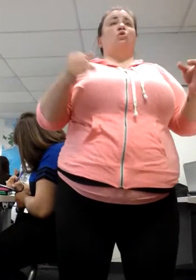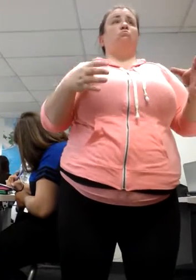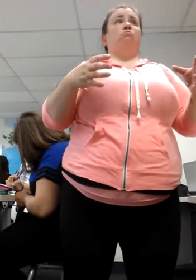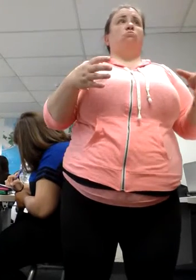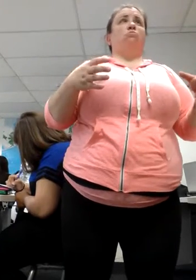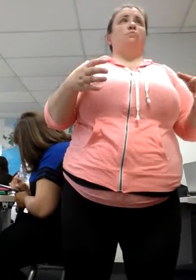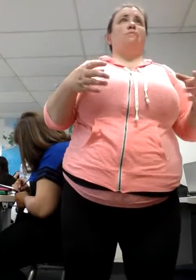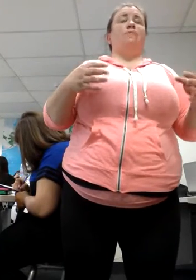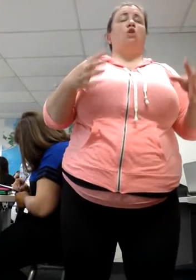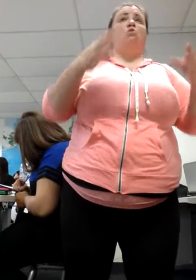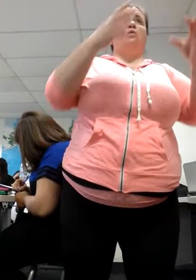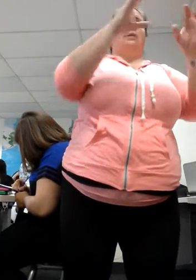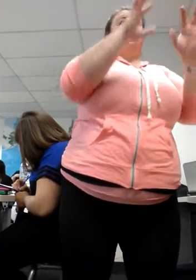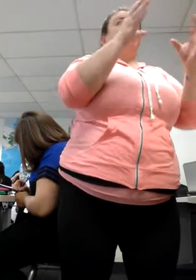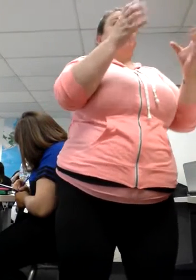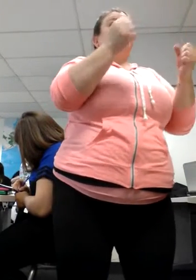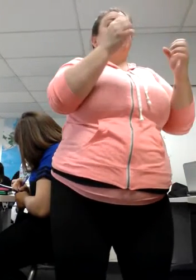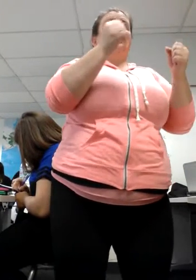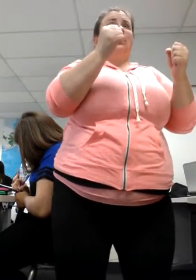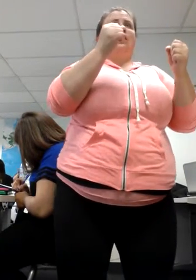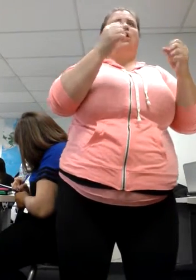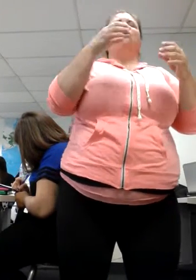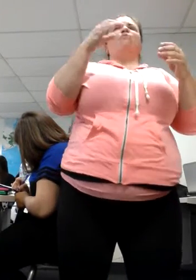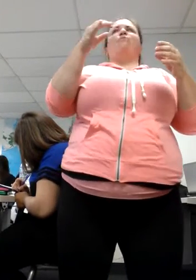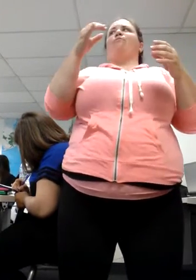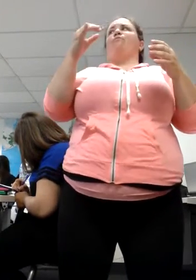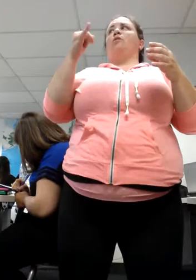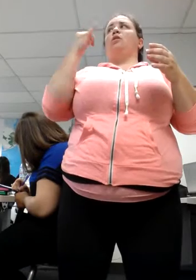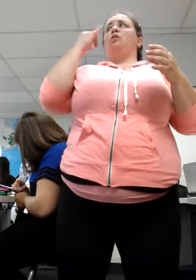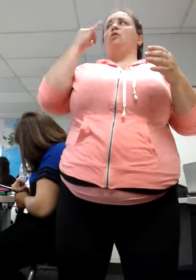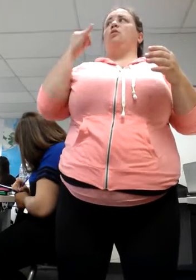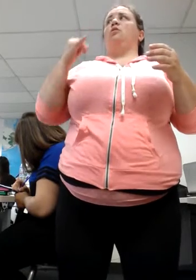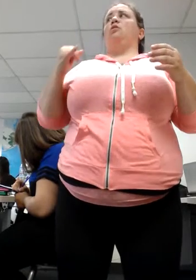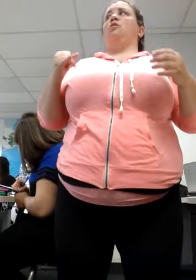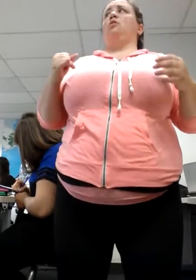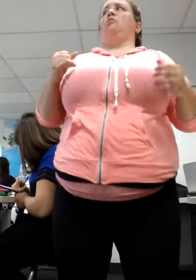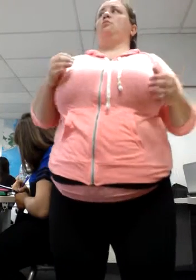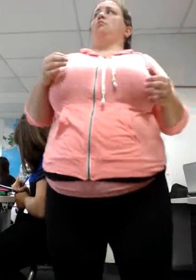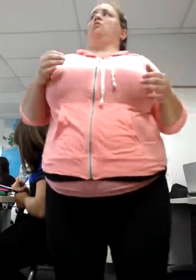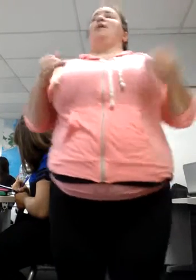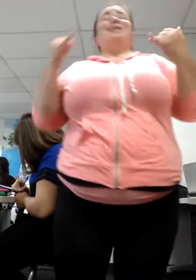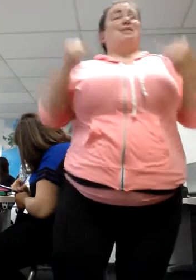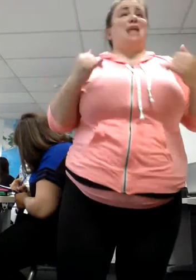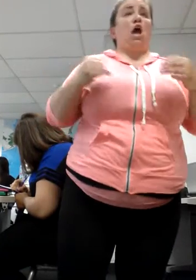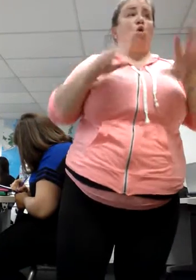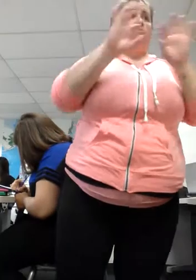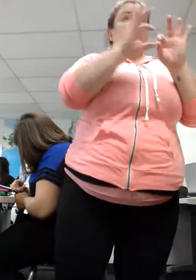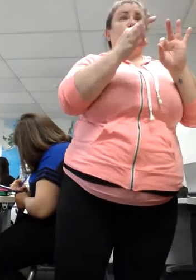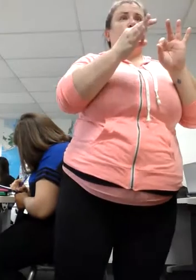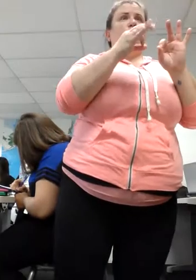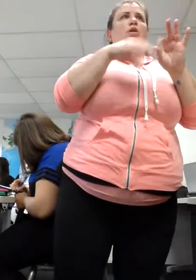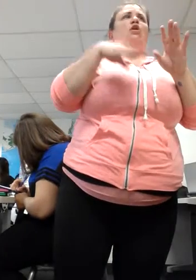And that's what makes it choppy. What we need to do is listen, get an entire concept,